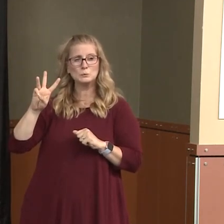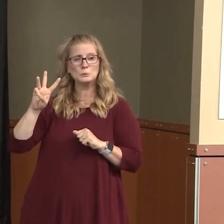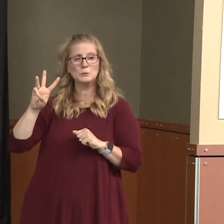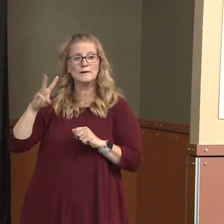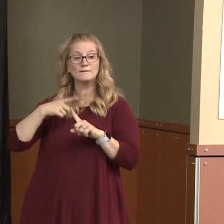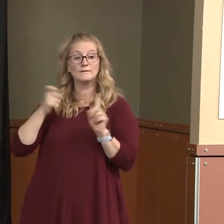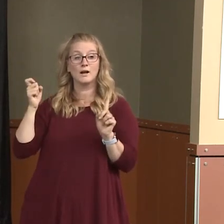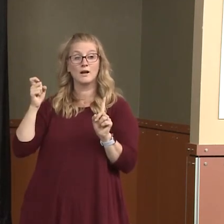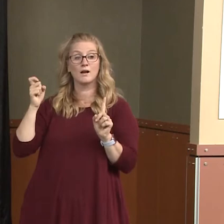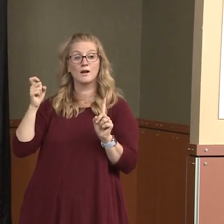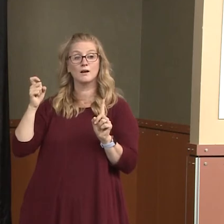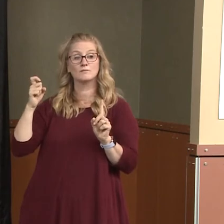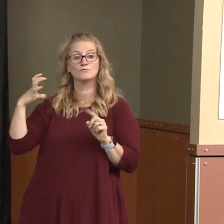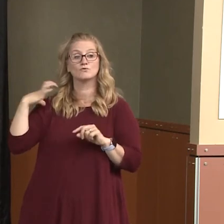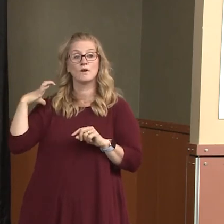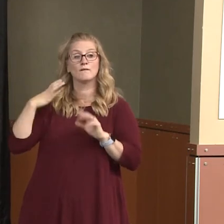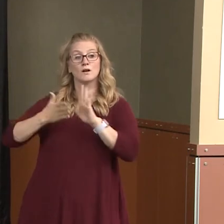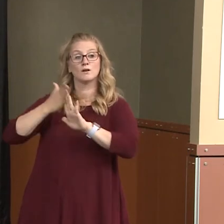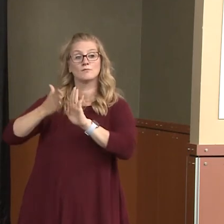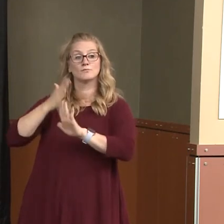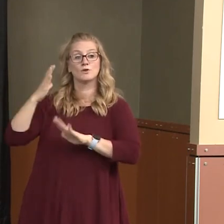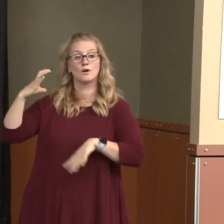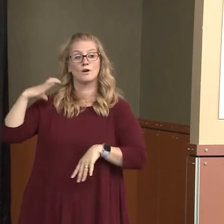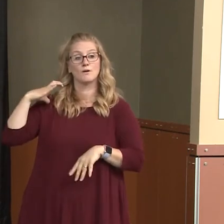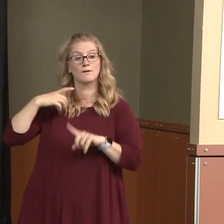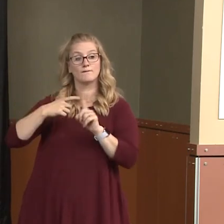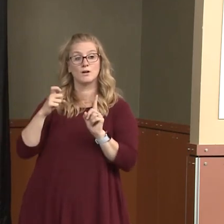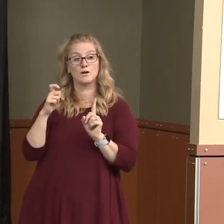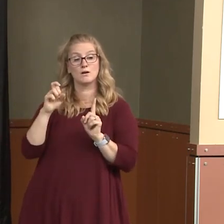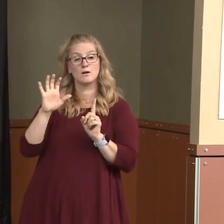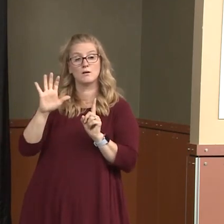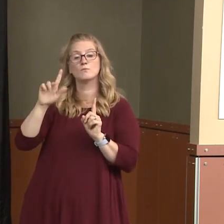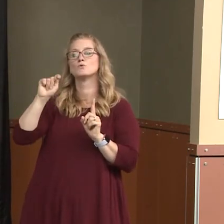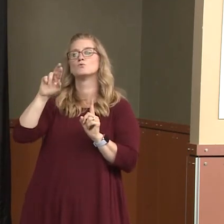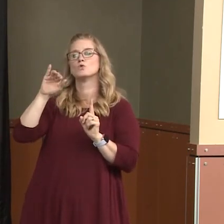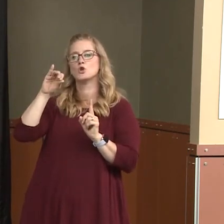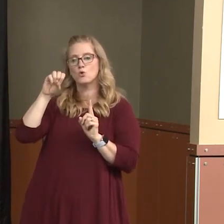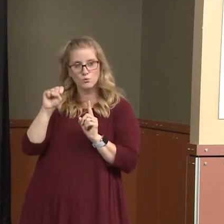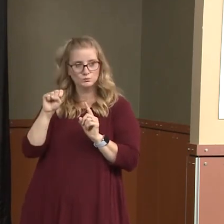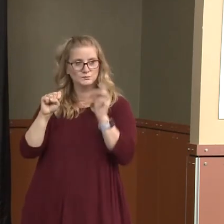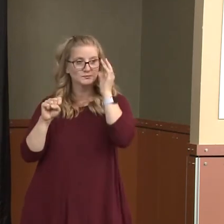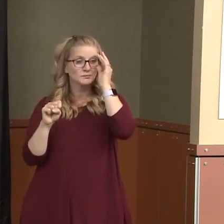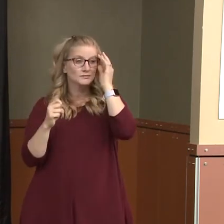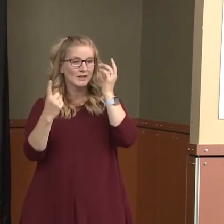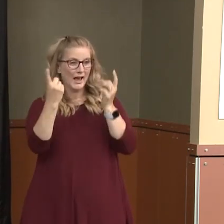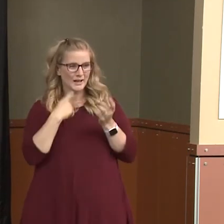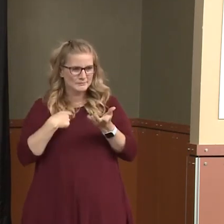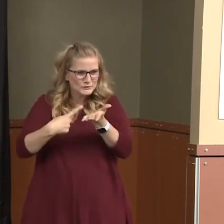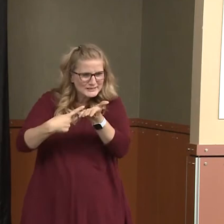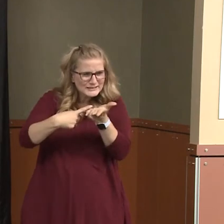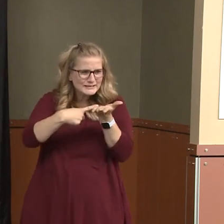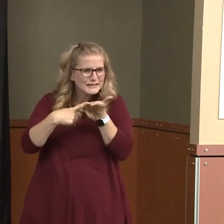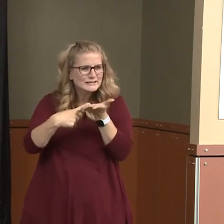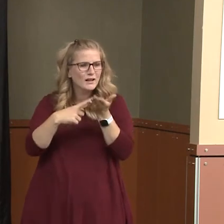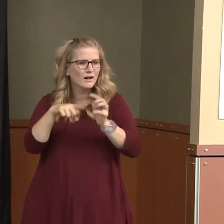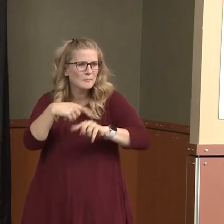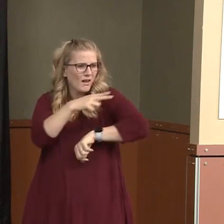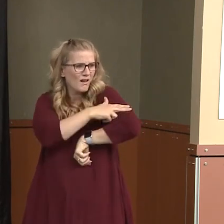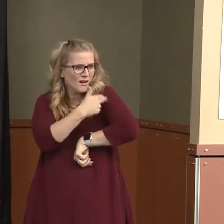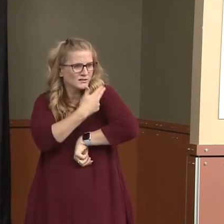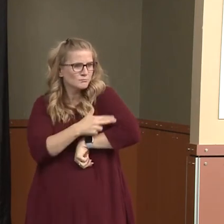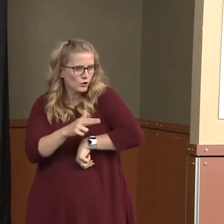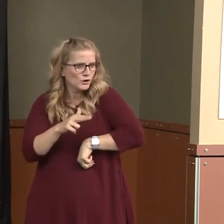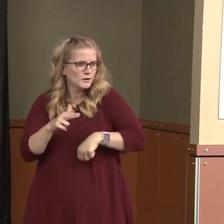I want to start out, I was asked to speak about hospital capacity a little bit. And I'll start out just answering a couple of questions that I know we get often.